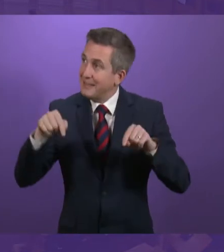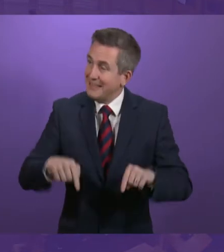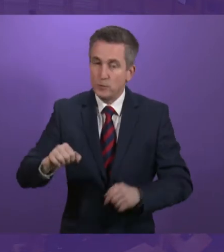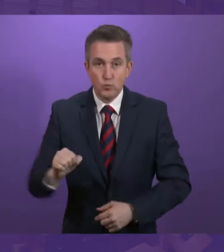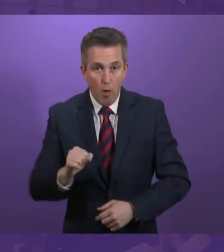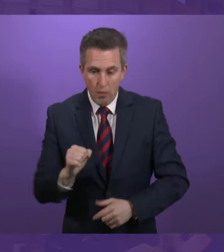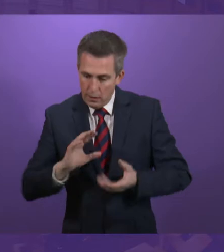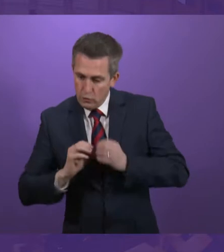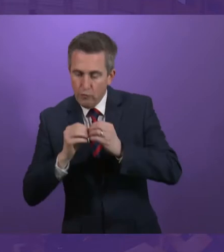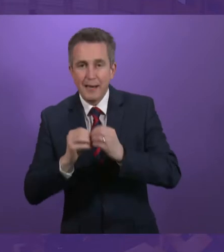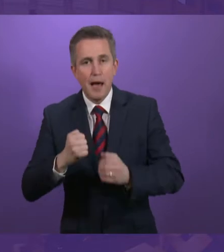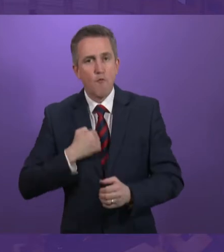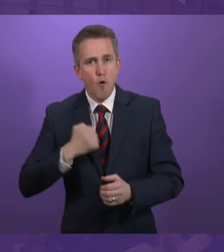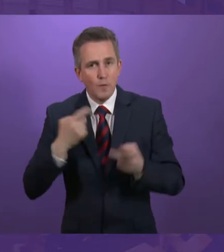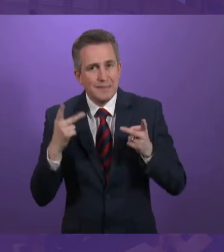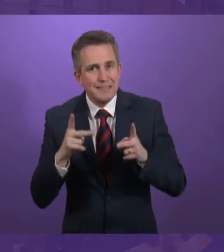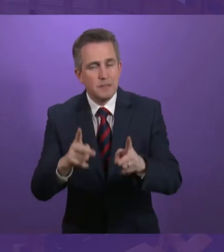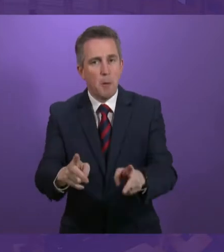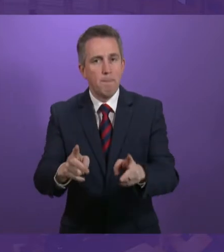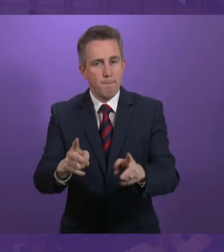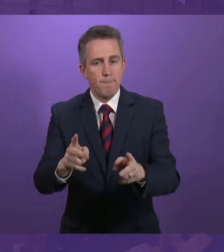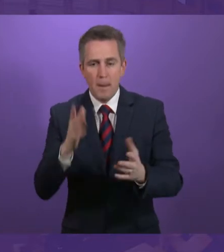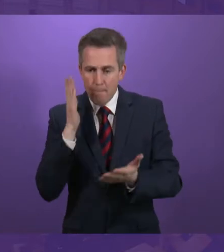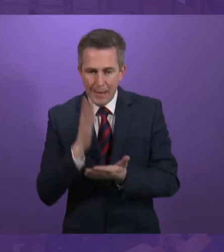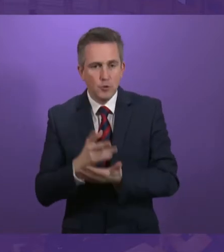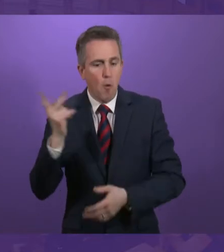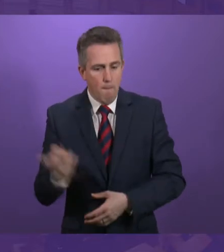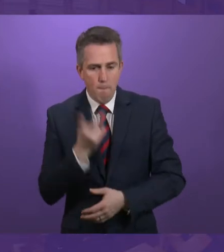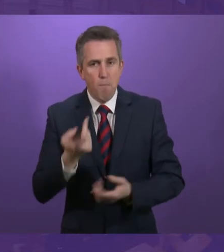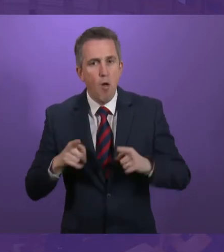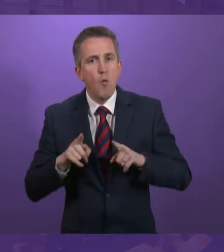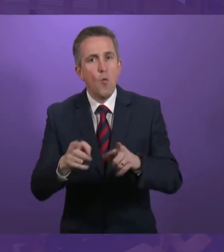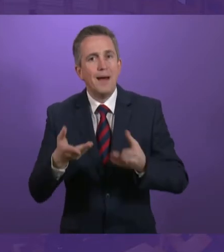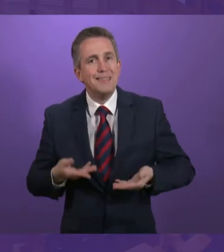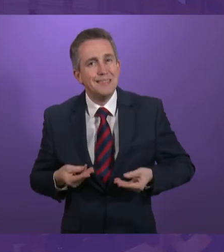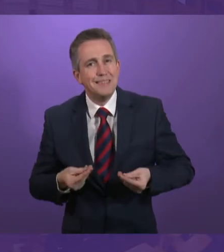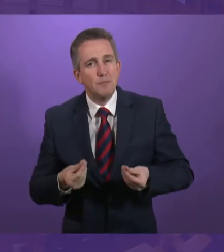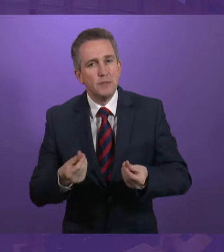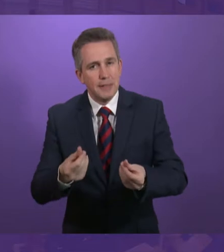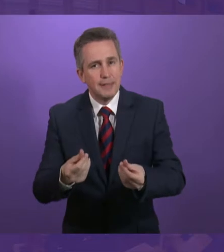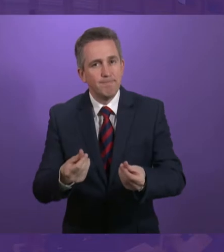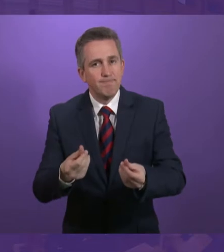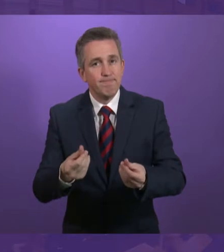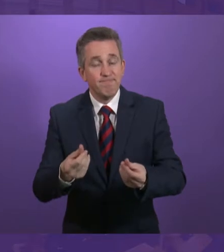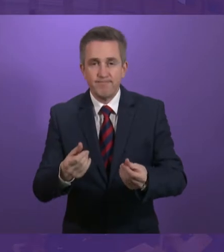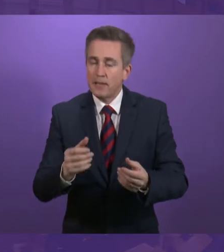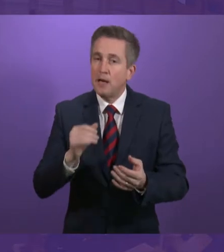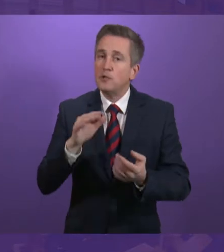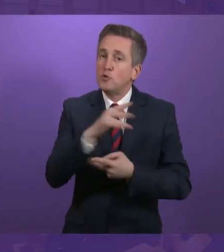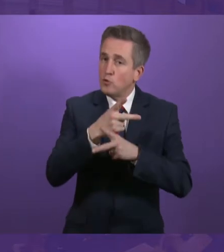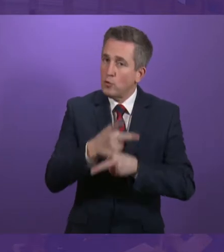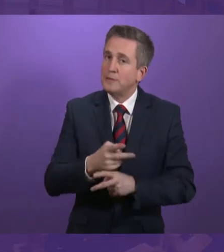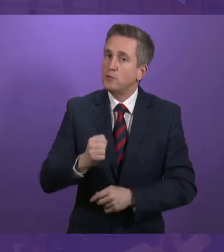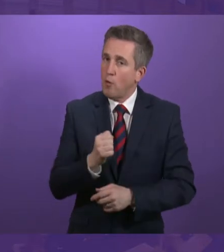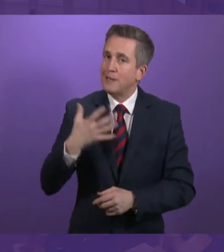system to allow for the transfer and then make sure the systems work together seamlessly. It is imperative that we get this right, so